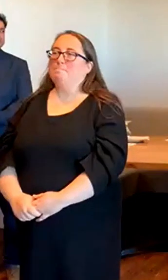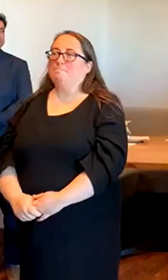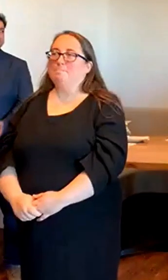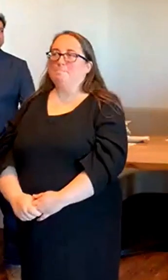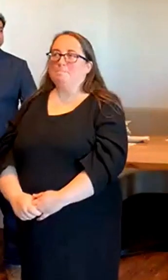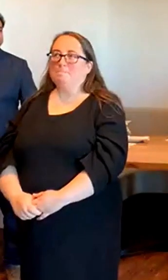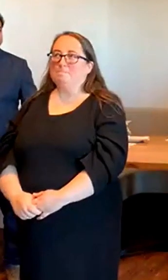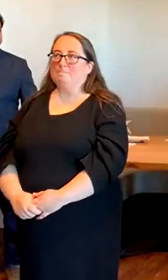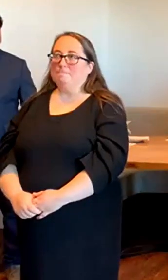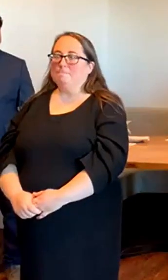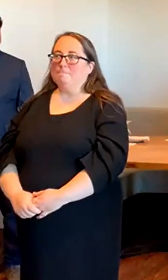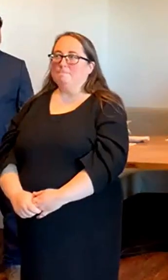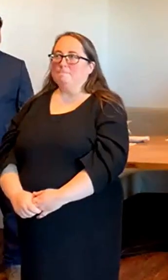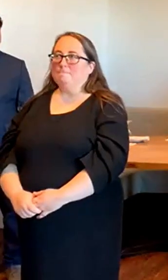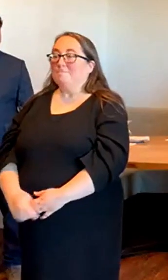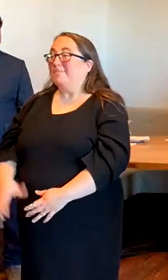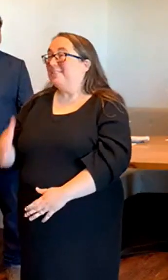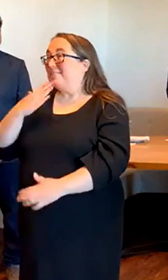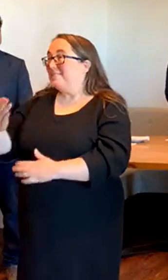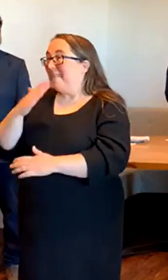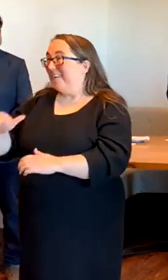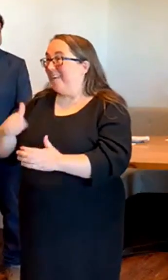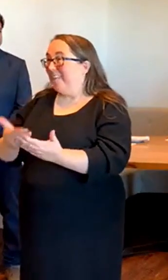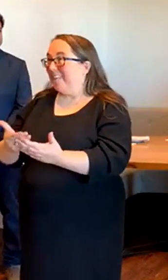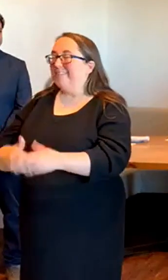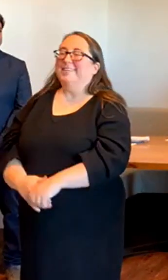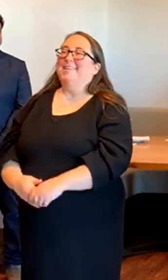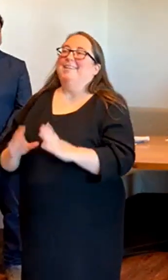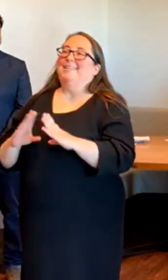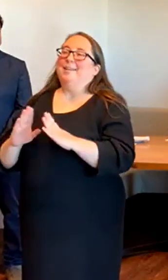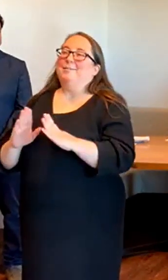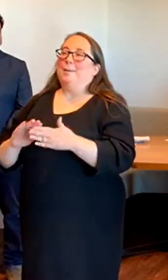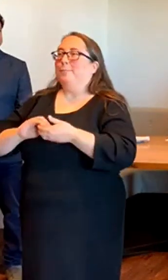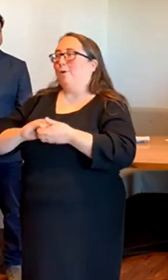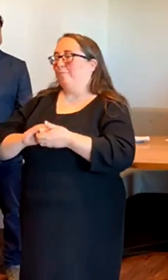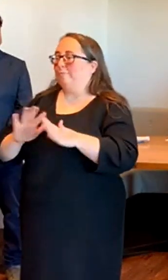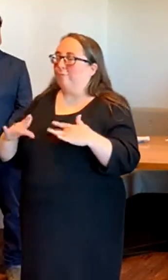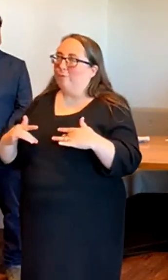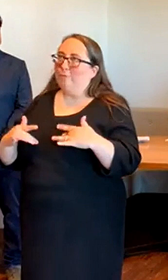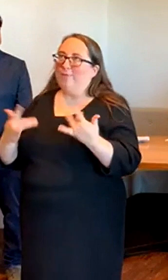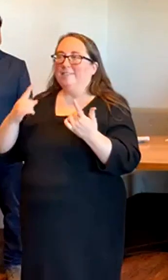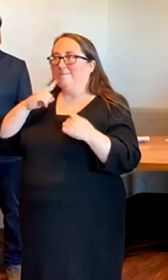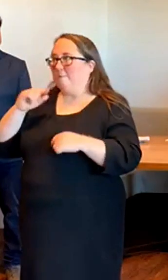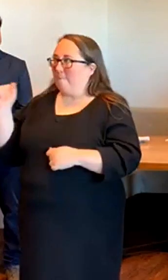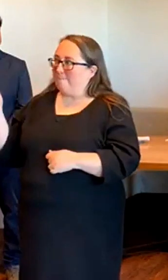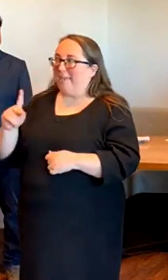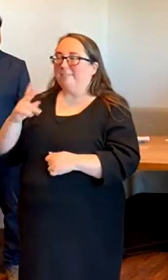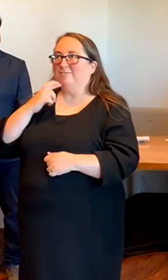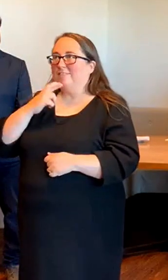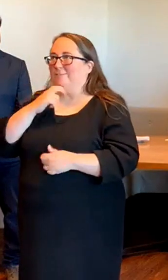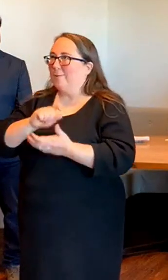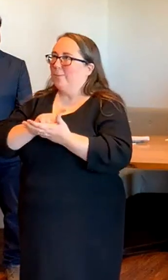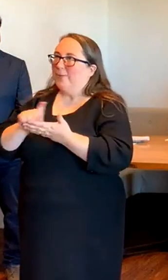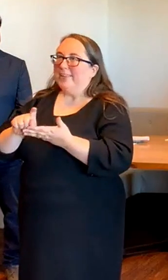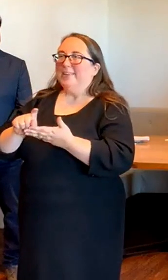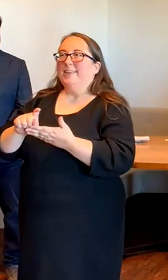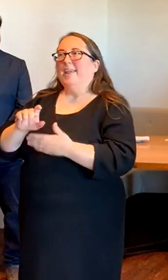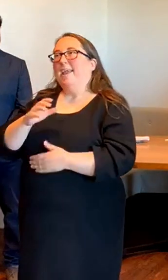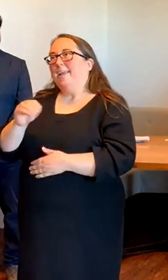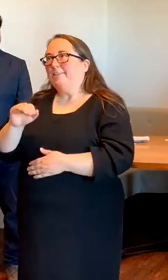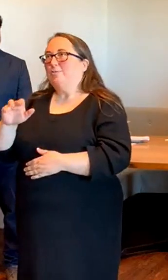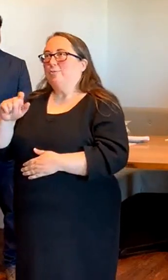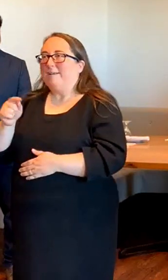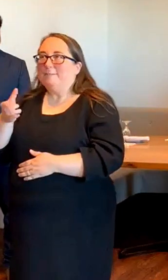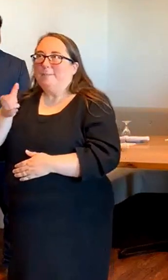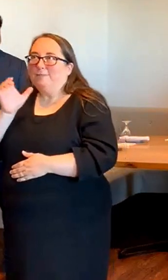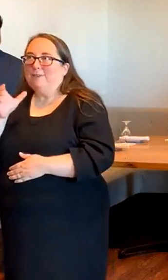Good morning, everybody. The Downtown Partnership is thrilled for the return of Restaurant Weeks and Craft Beverages. And we're thrilled to see so